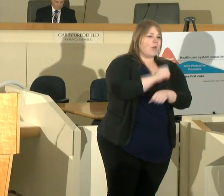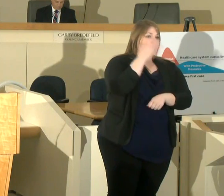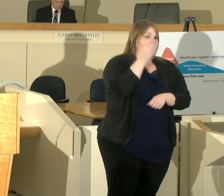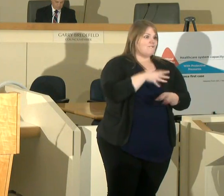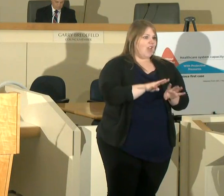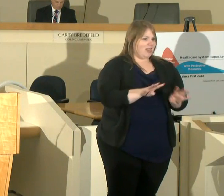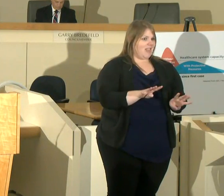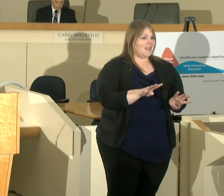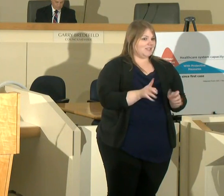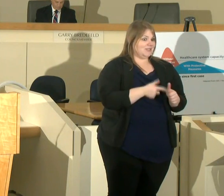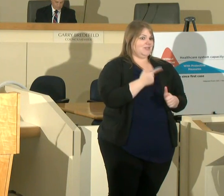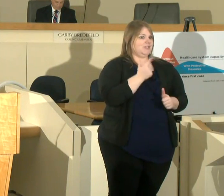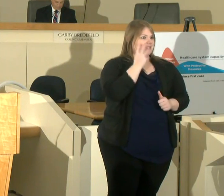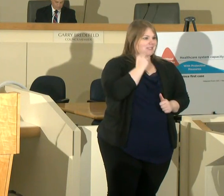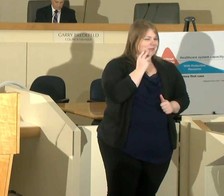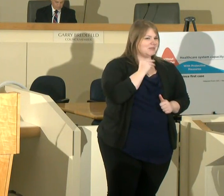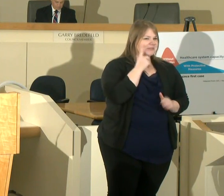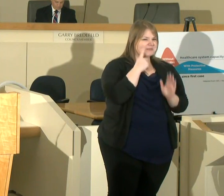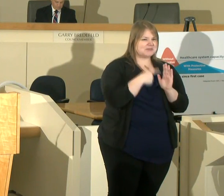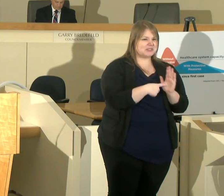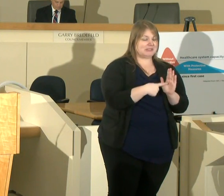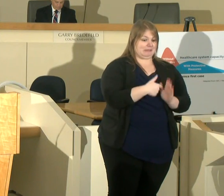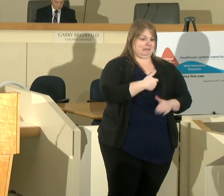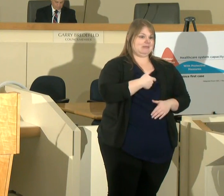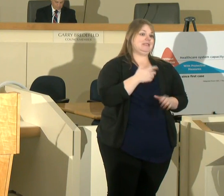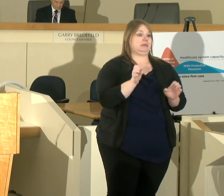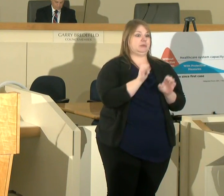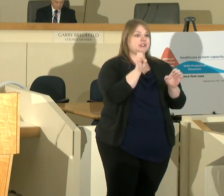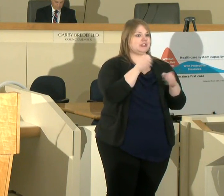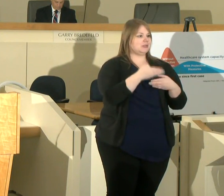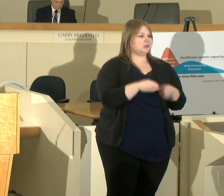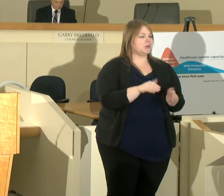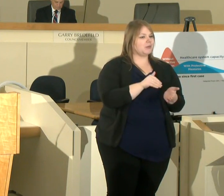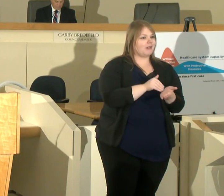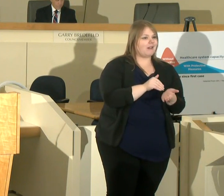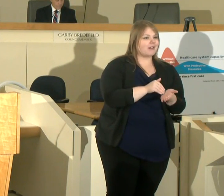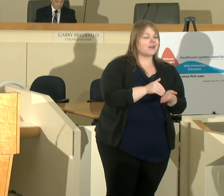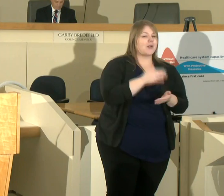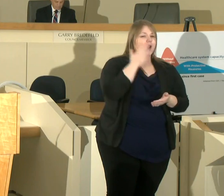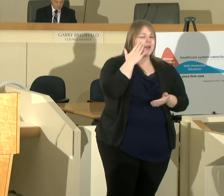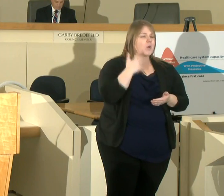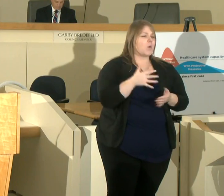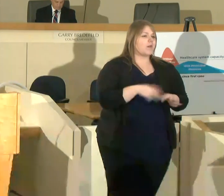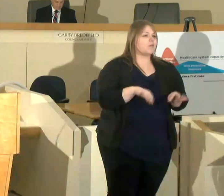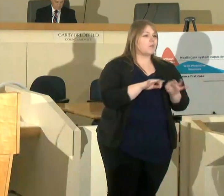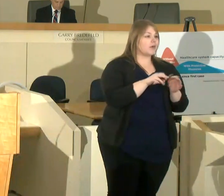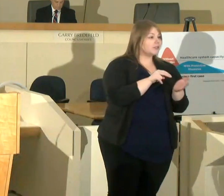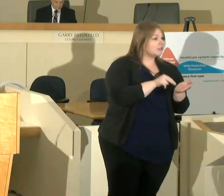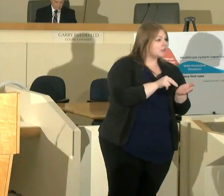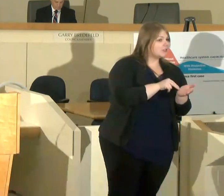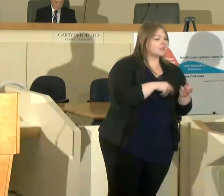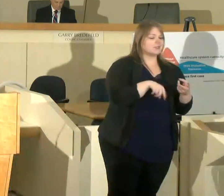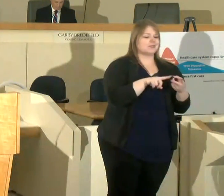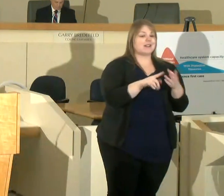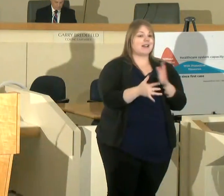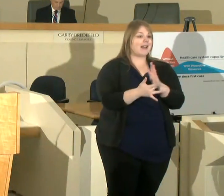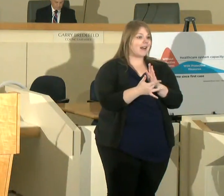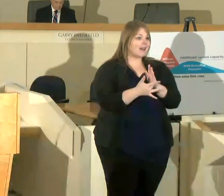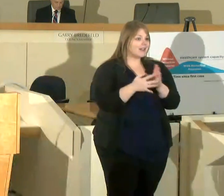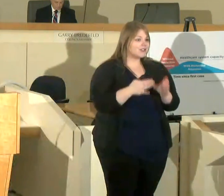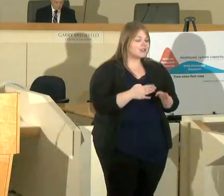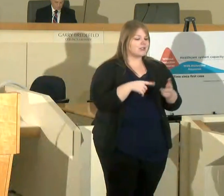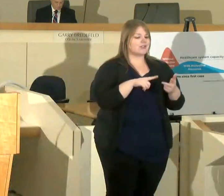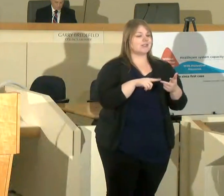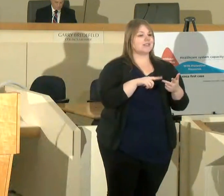emergency room doctor i know how important it is that our nurses our technicians our physicians